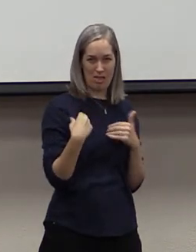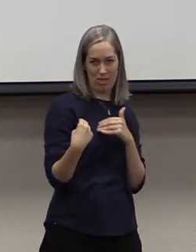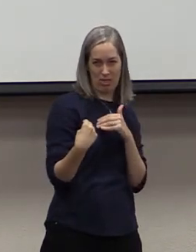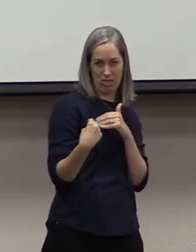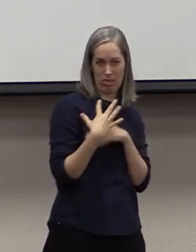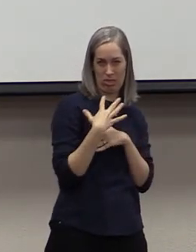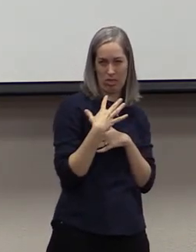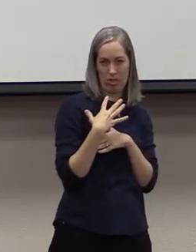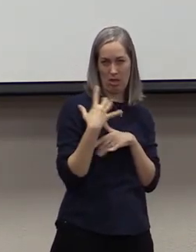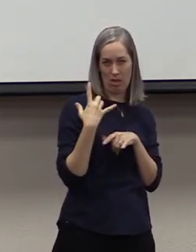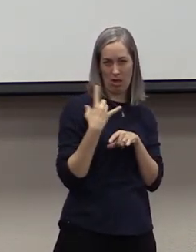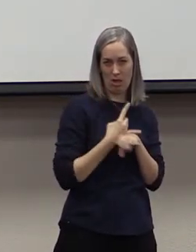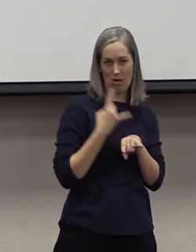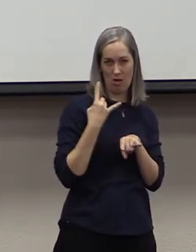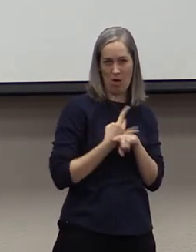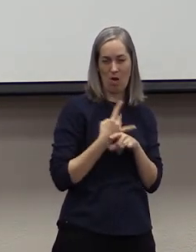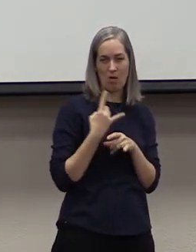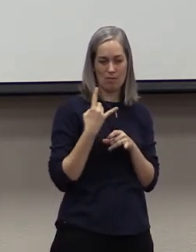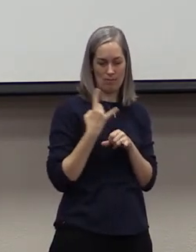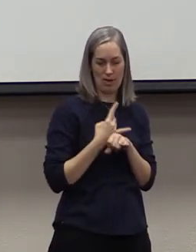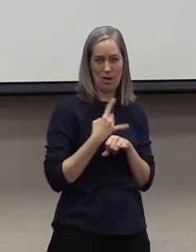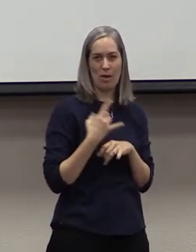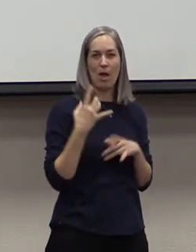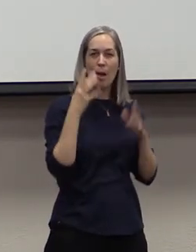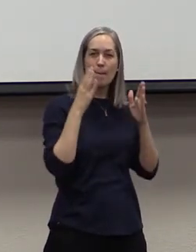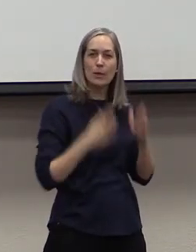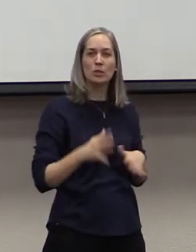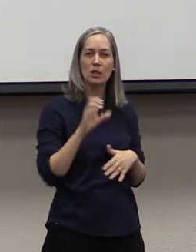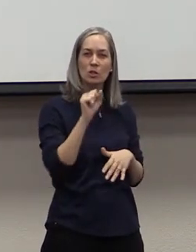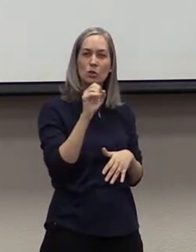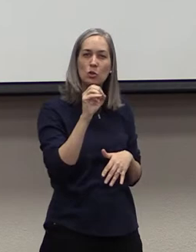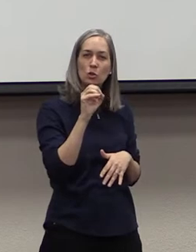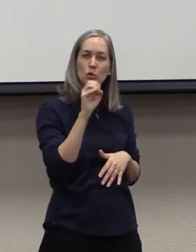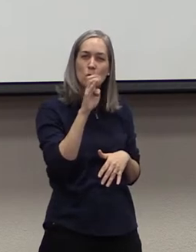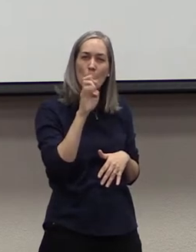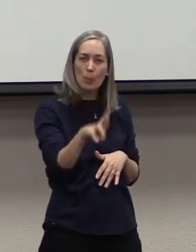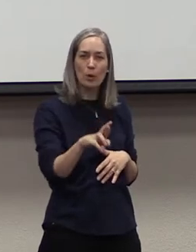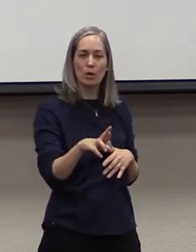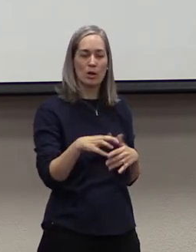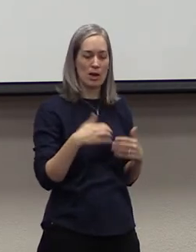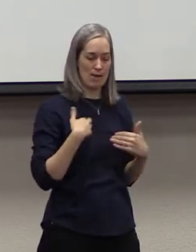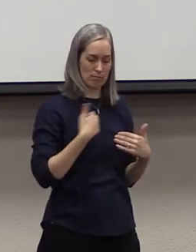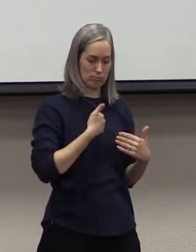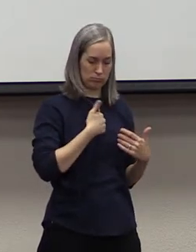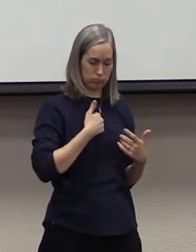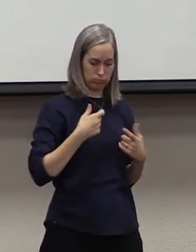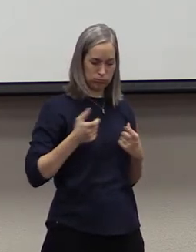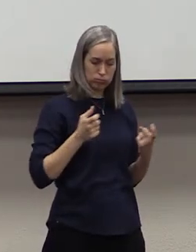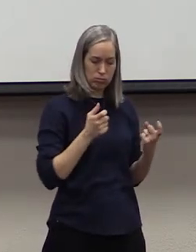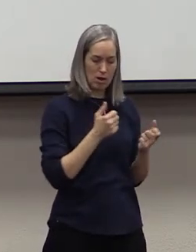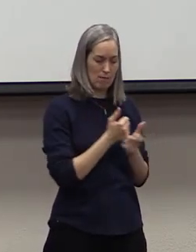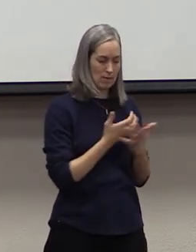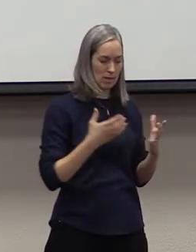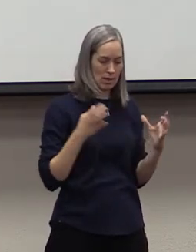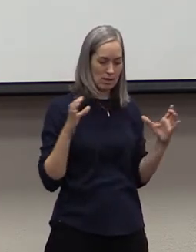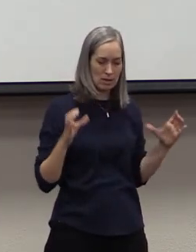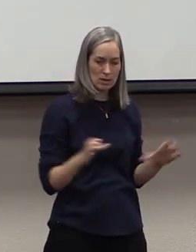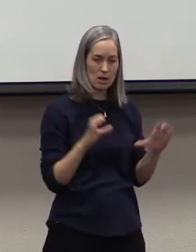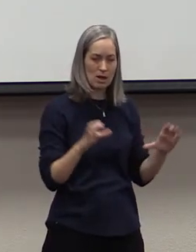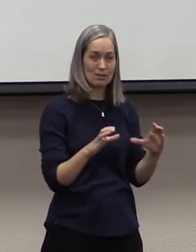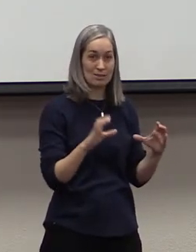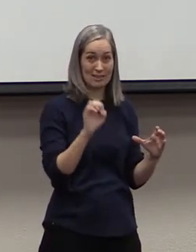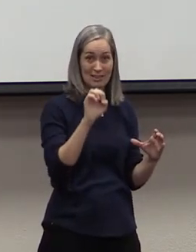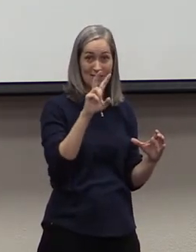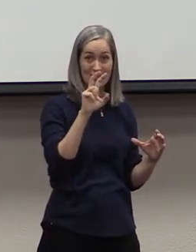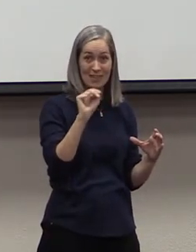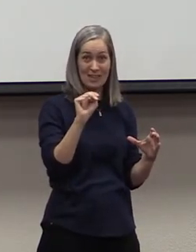intoxication. A person who is sober exhibits self-control in all that he does. Even when he's driving around